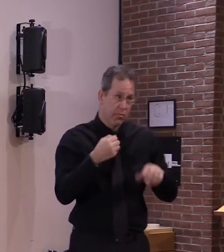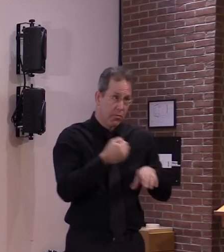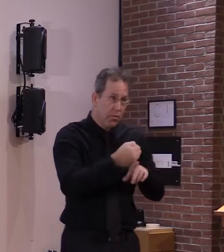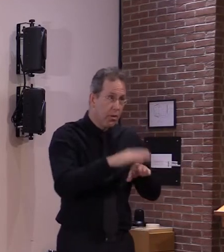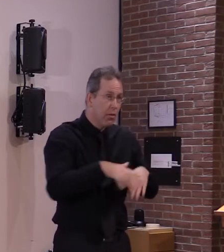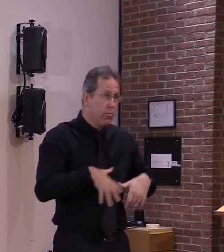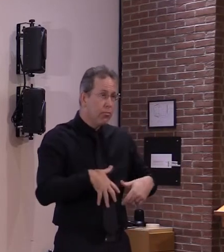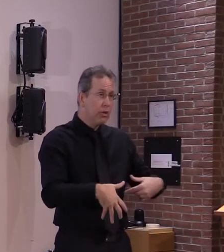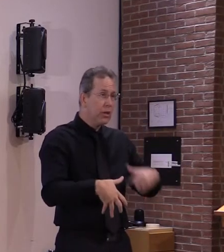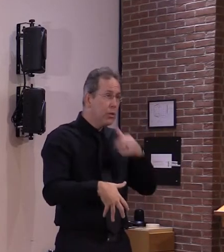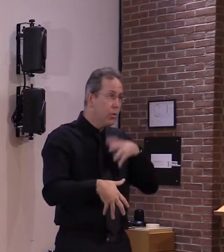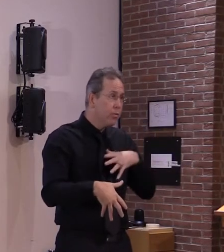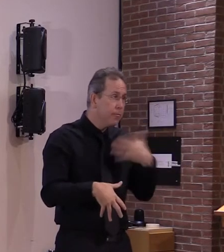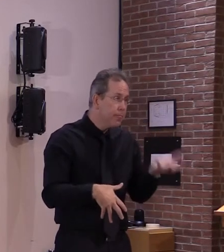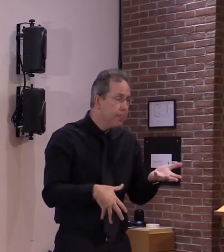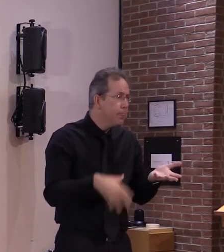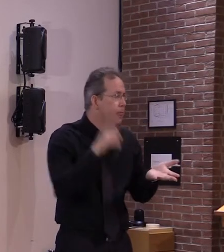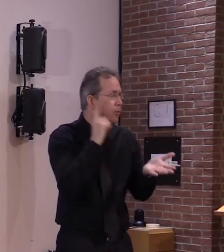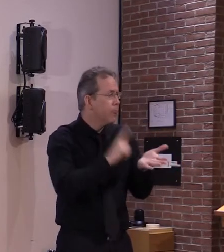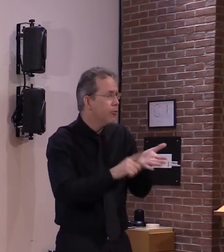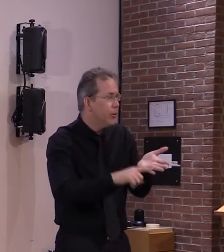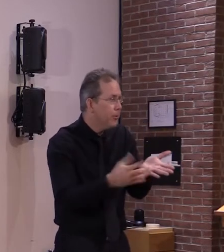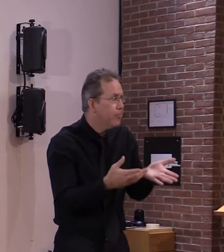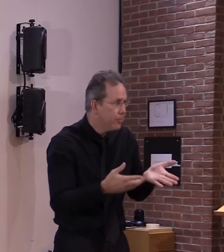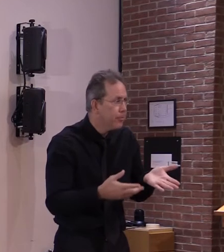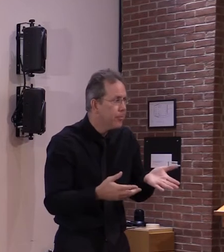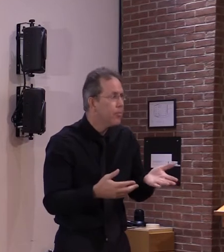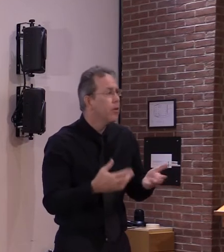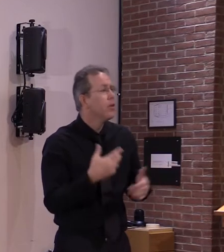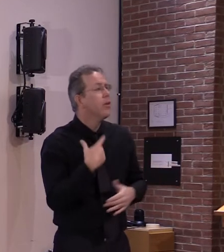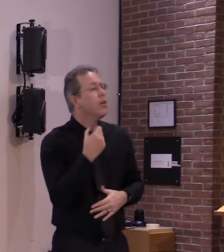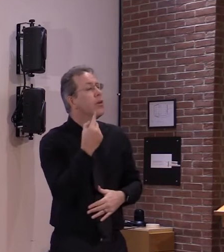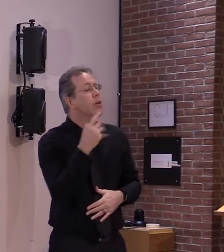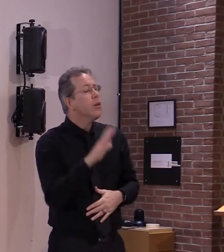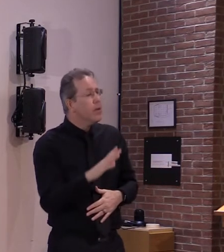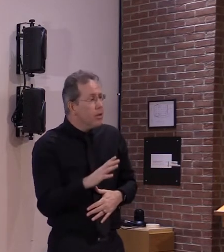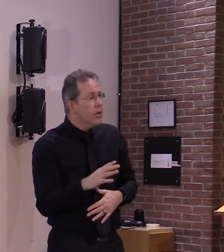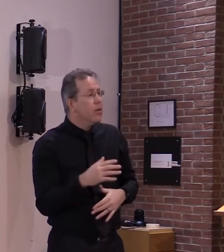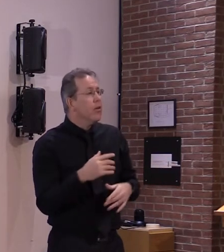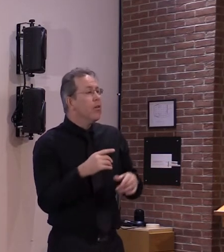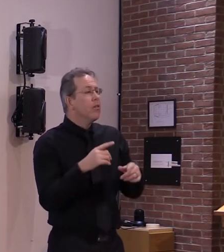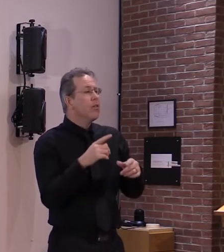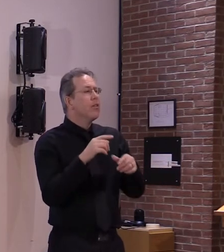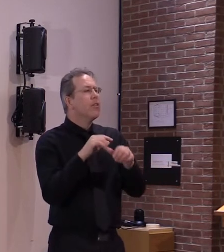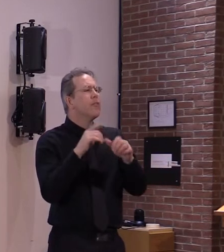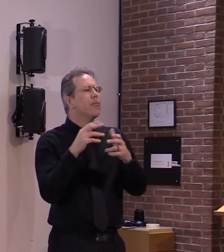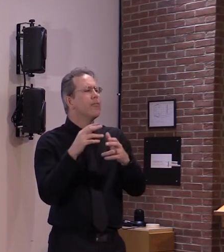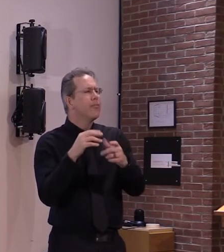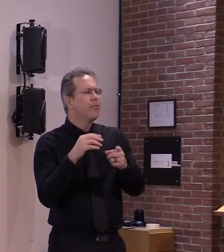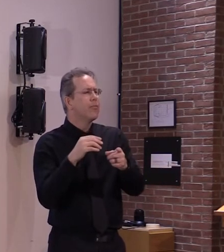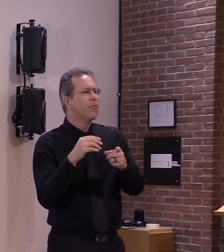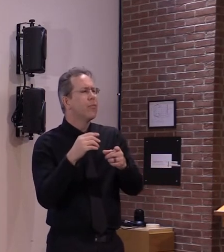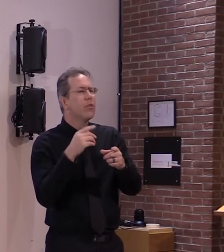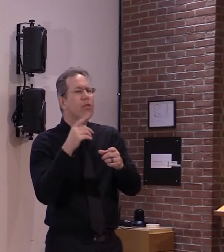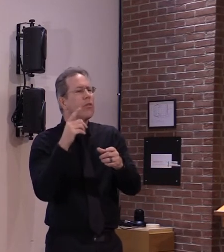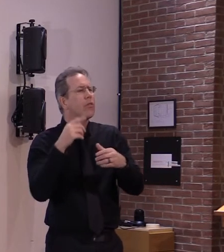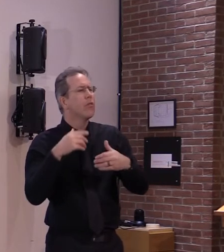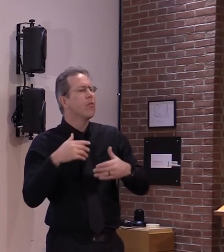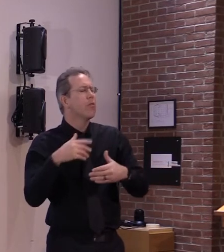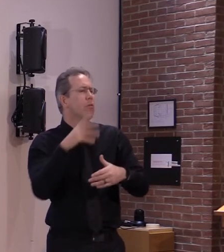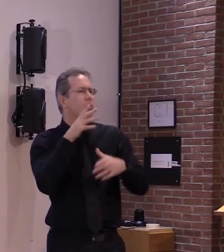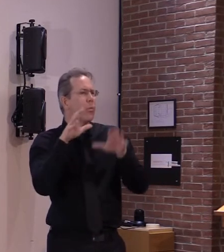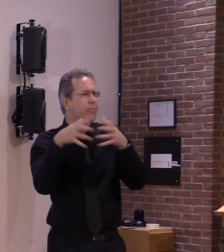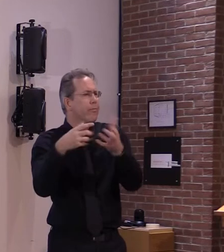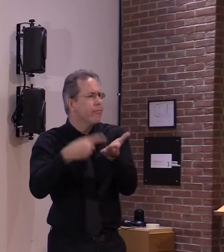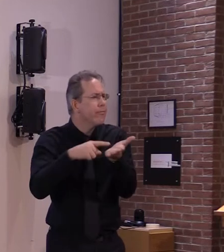academy of obstetrics and gynecology is recommending i believe the vaccine to women